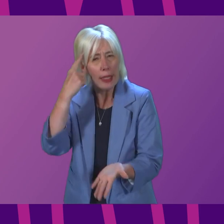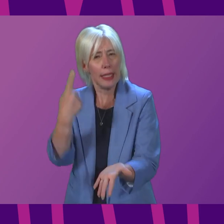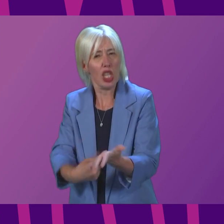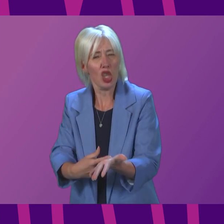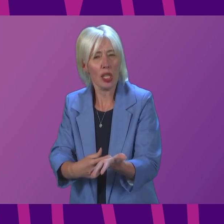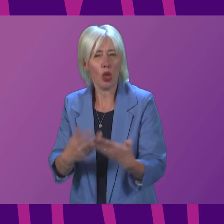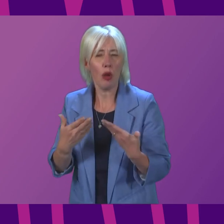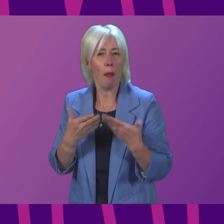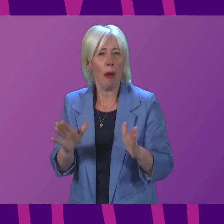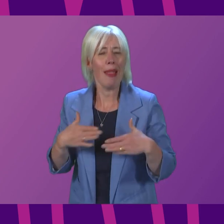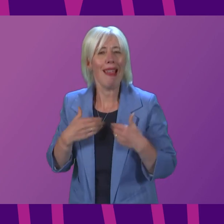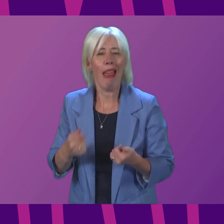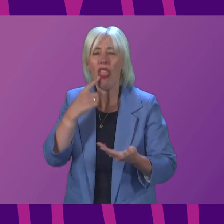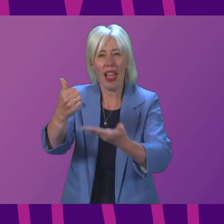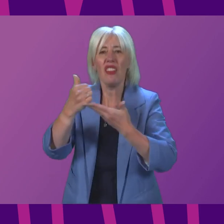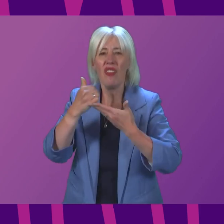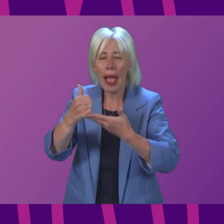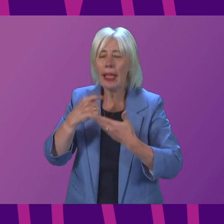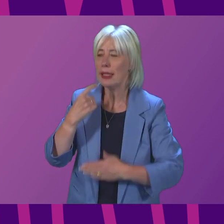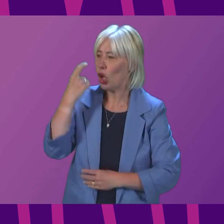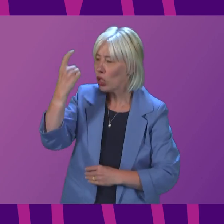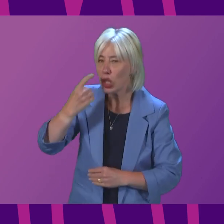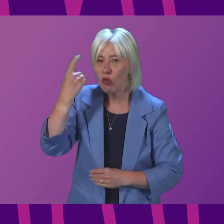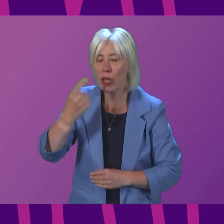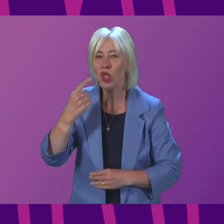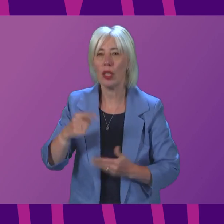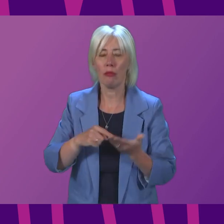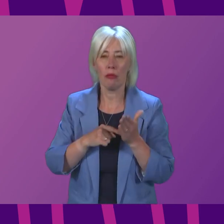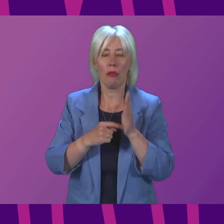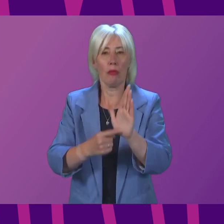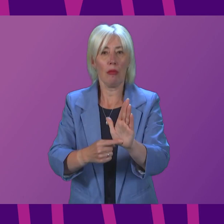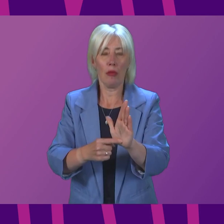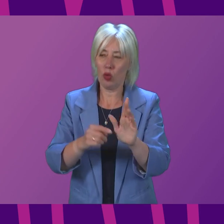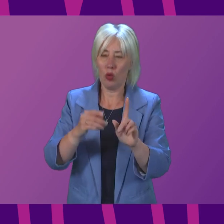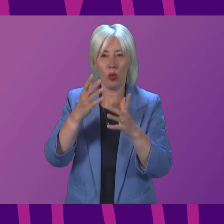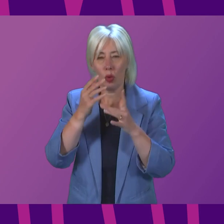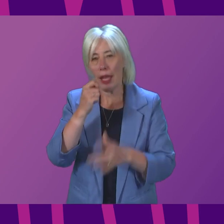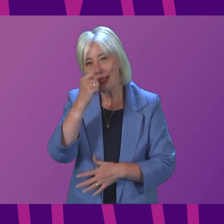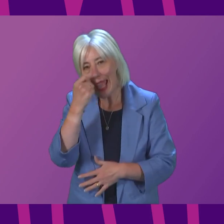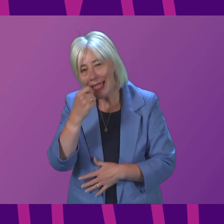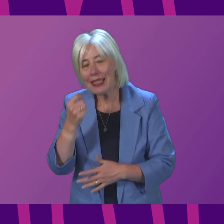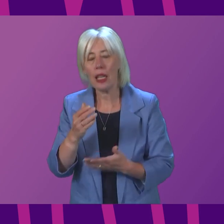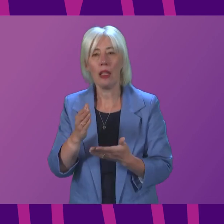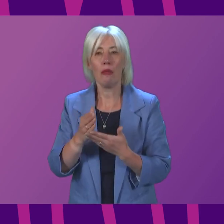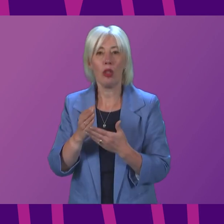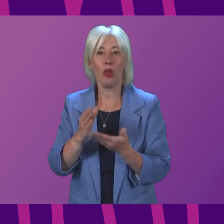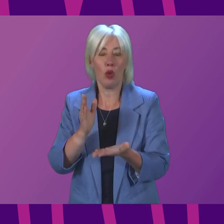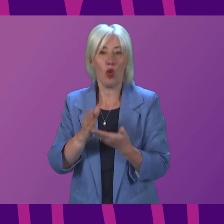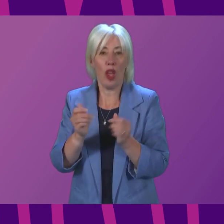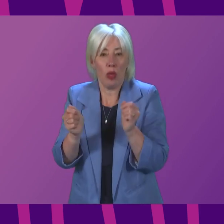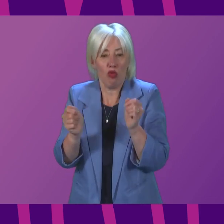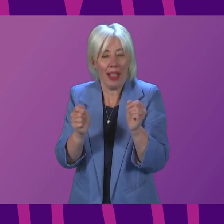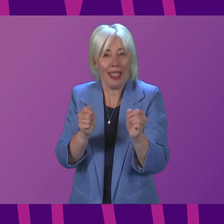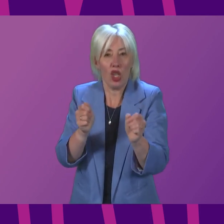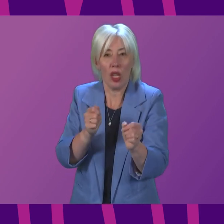public health advice and considerations. I have set out our approach to testing, ensuring that as we transition to the